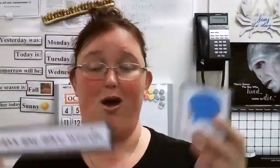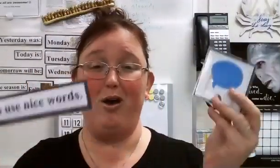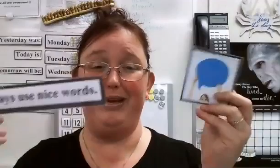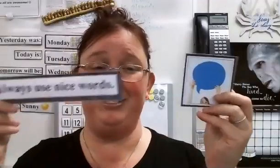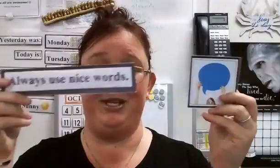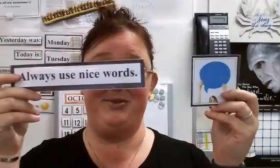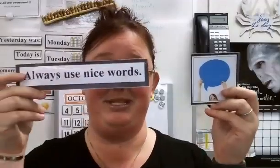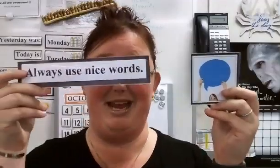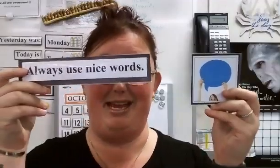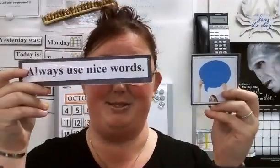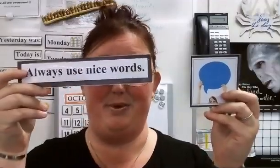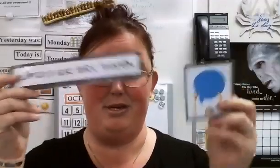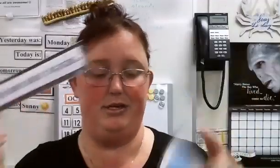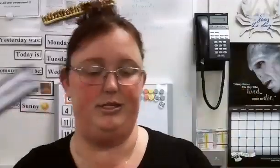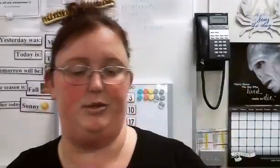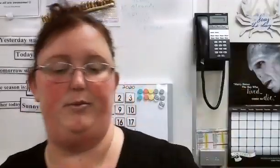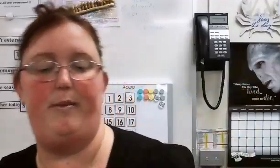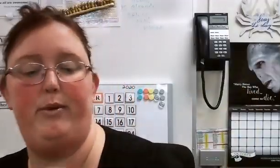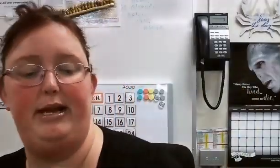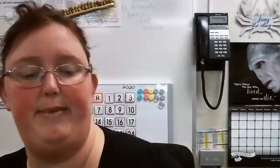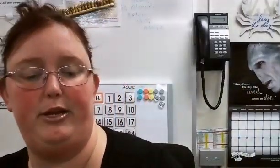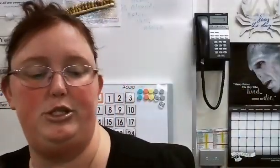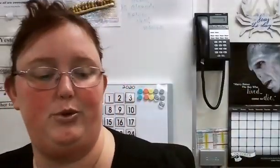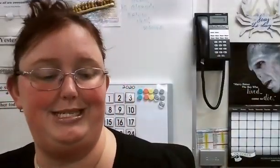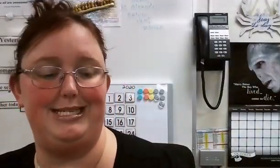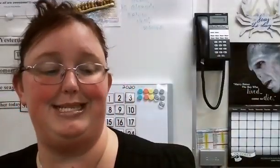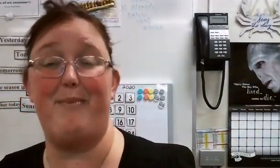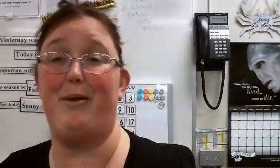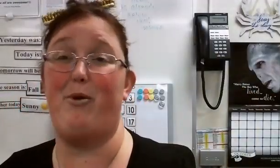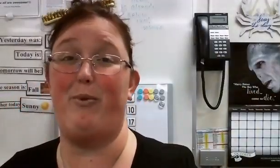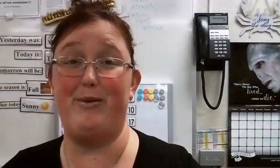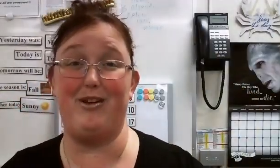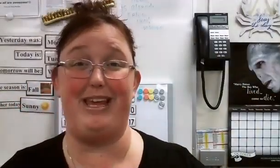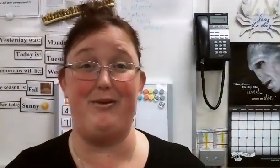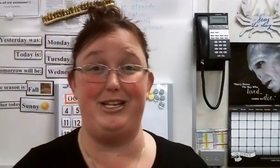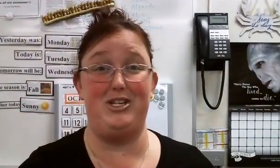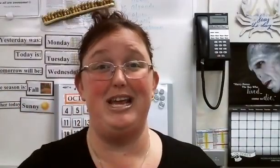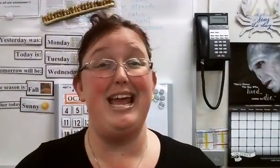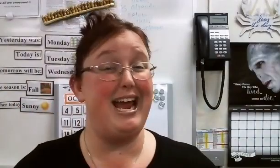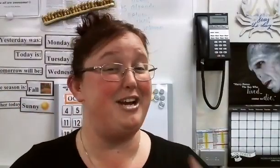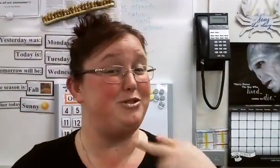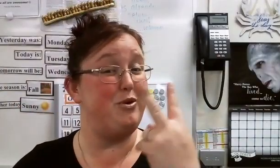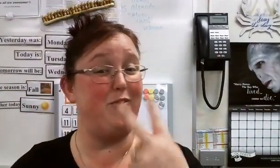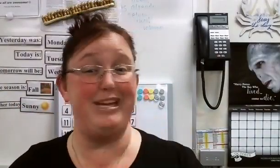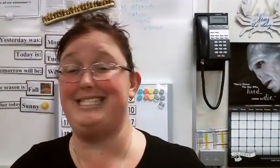Always use nice words. Remember, we need to make good choices and be appropriate with our language and our tone of voice,